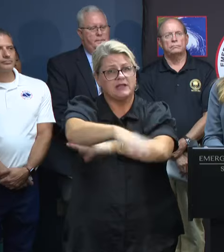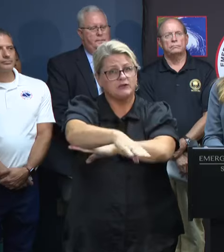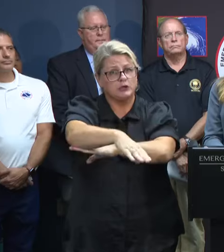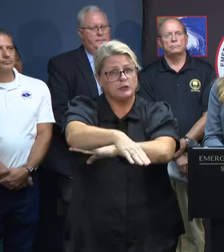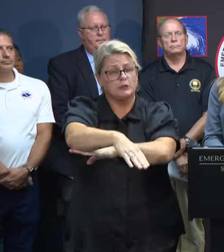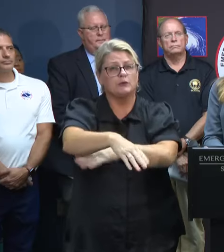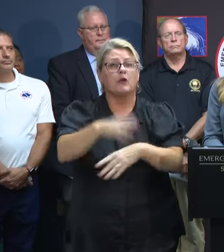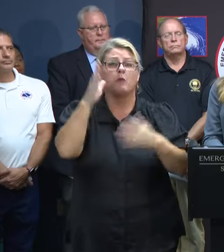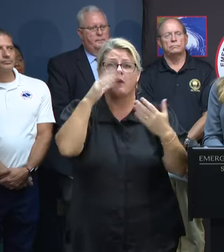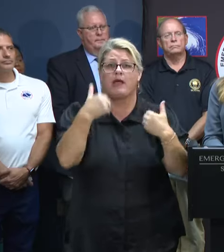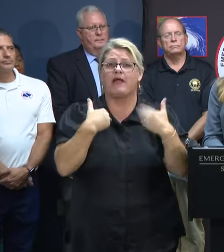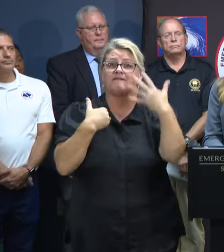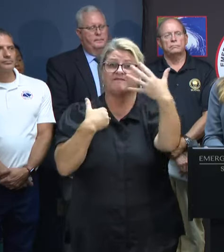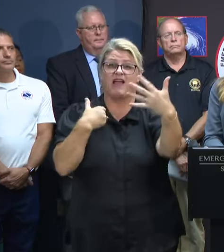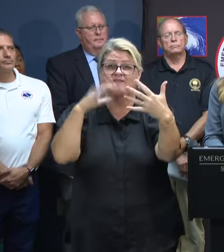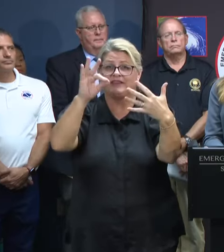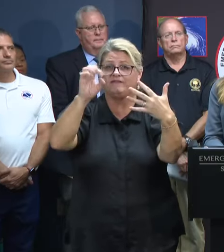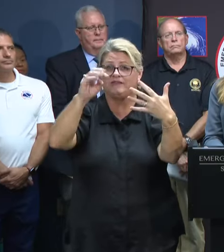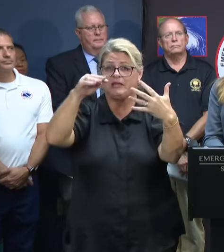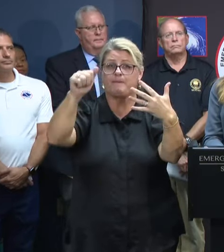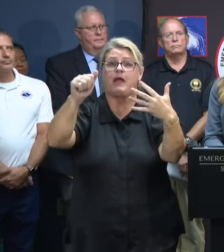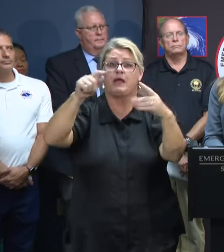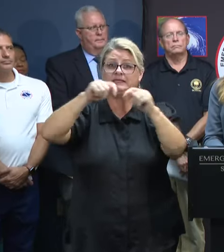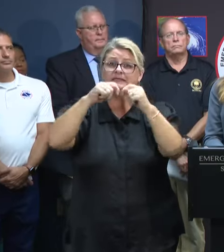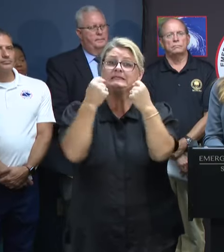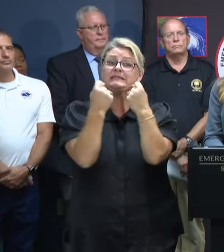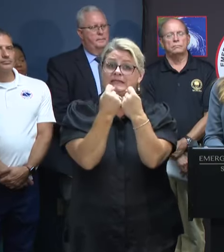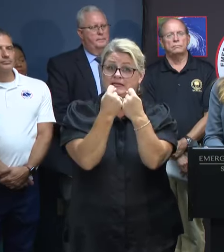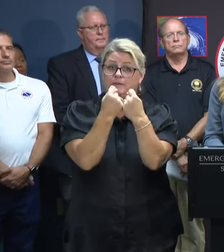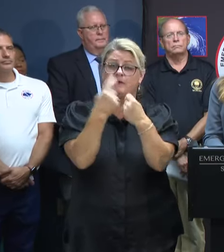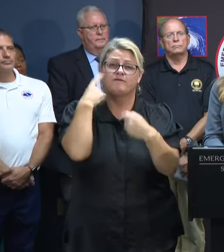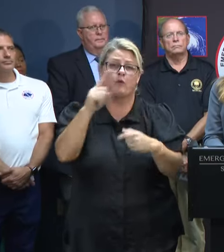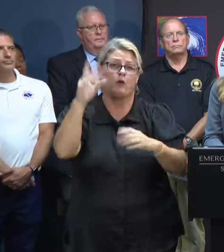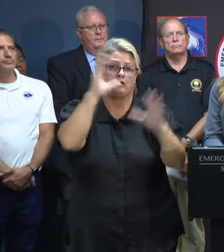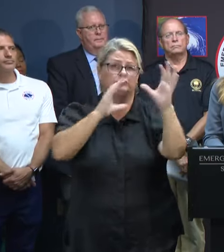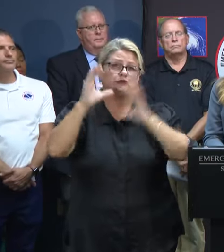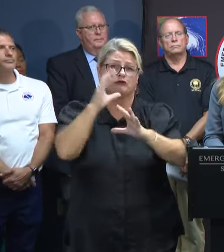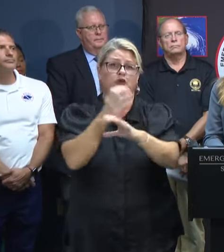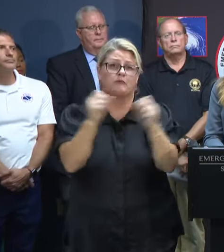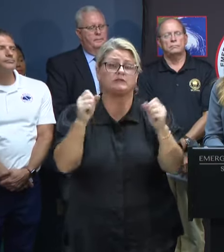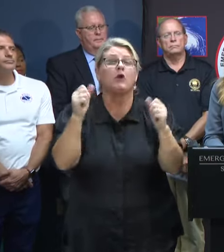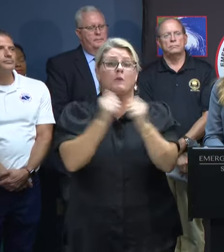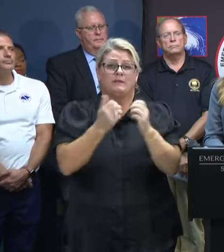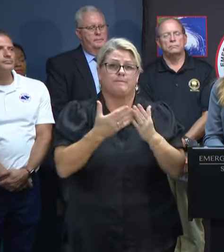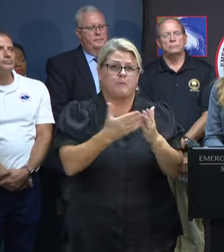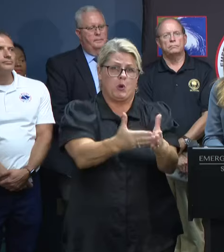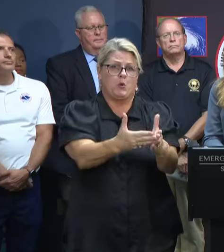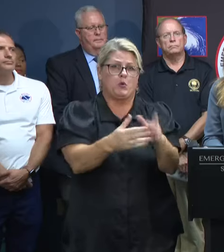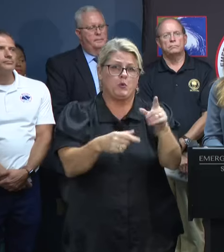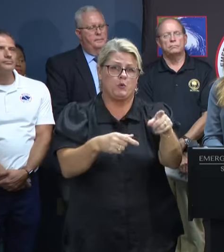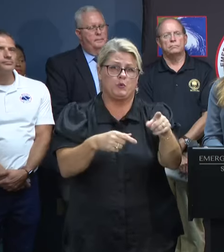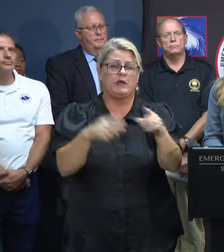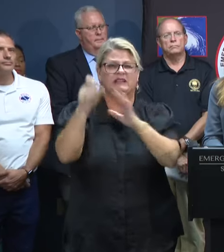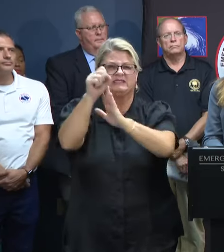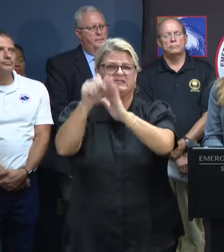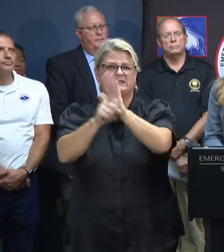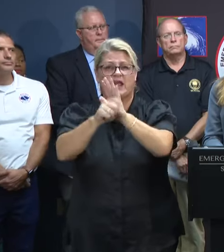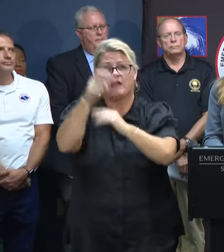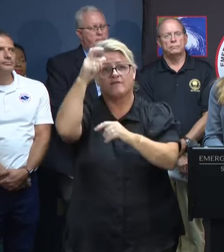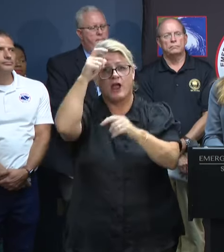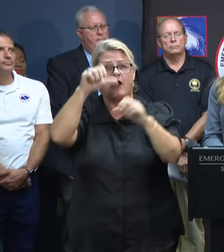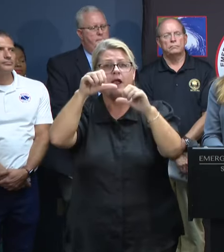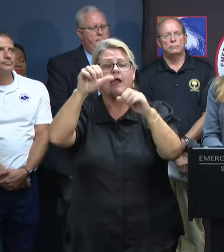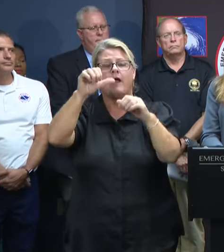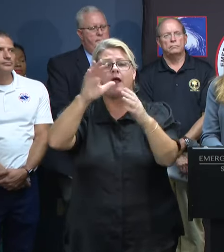also have five FEMA search and rescue teams with swift water boat capabilities at the state fire academy here in